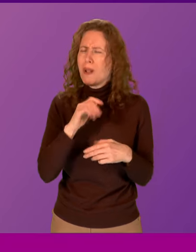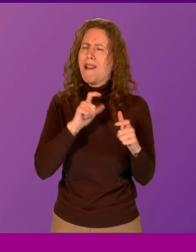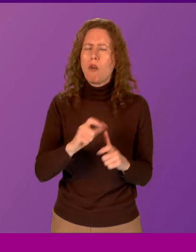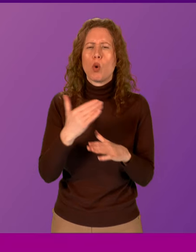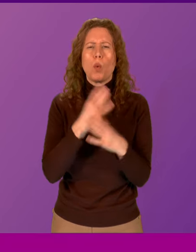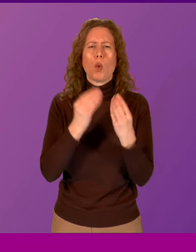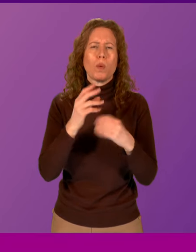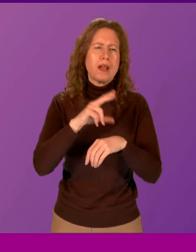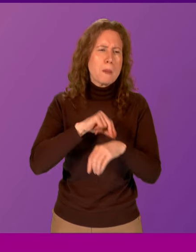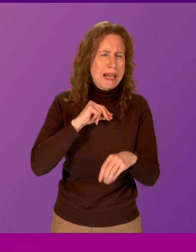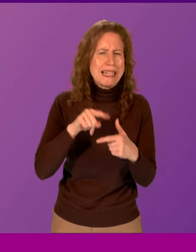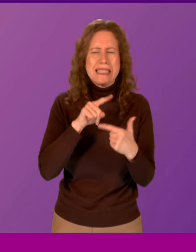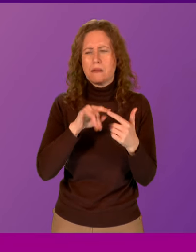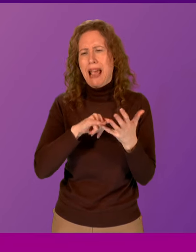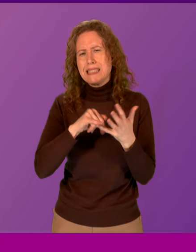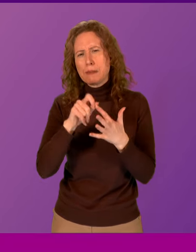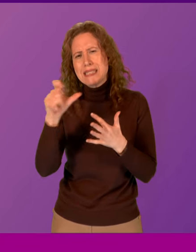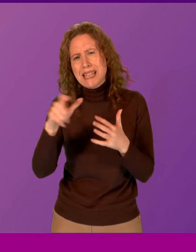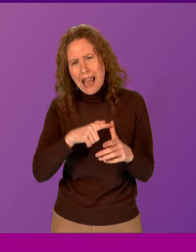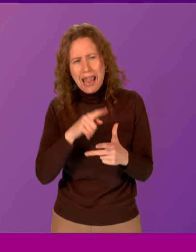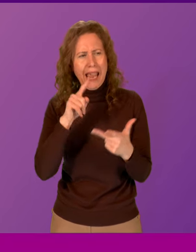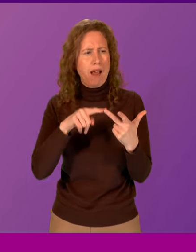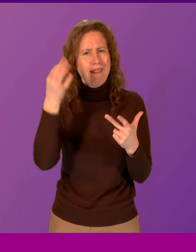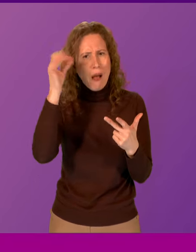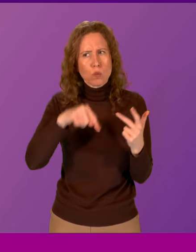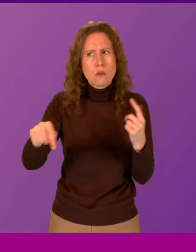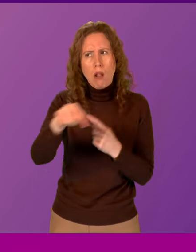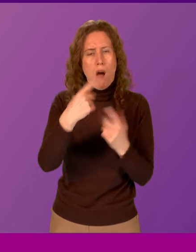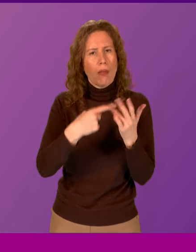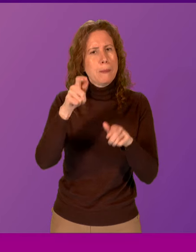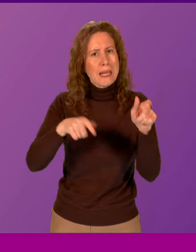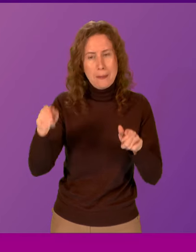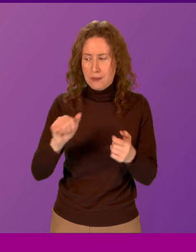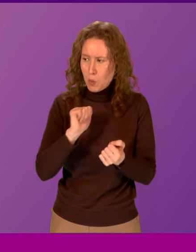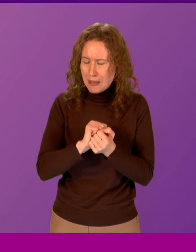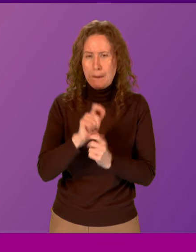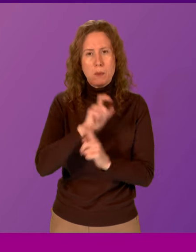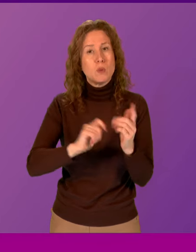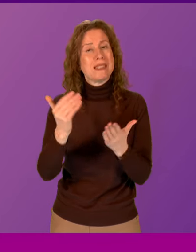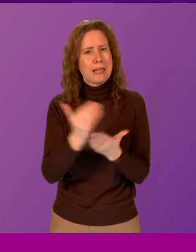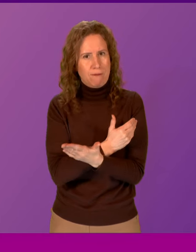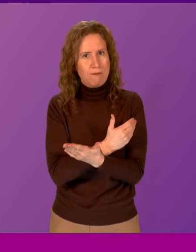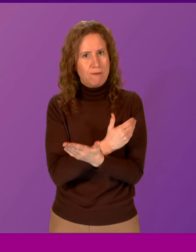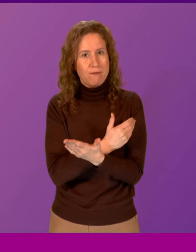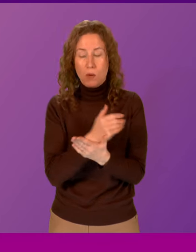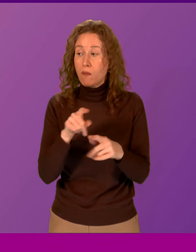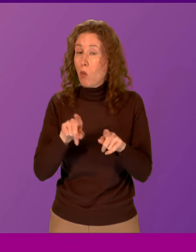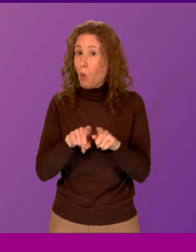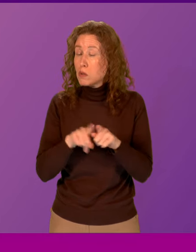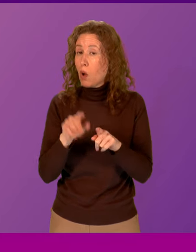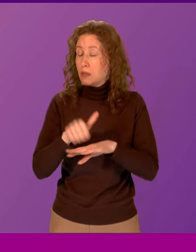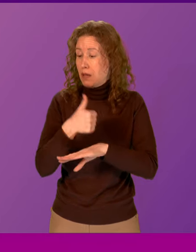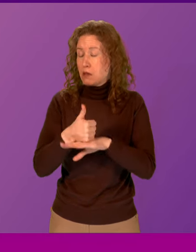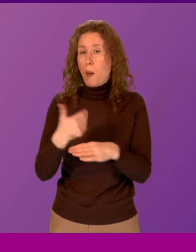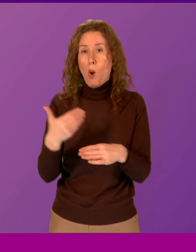authorities, the SSPCA and other relevant stakeholders to keep our communities safe. We have established on top of that an operational